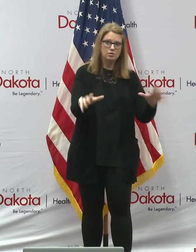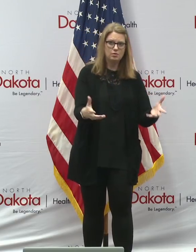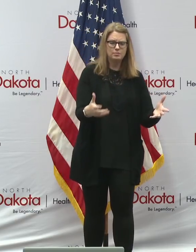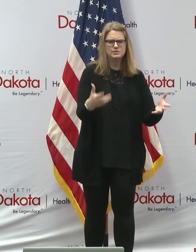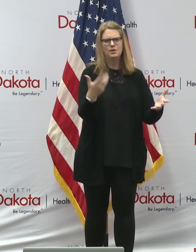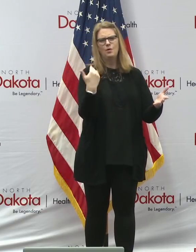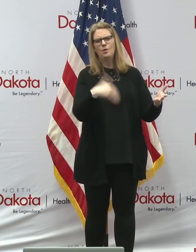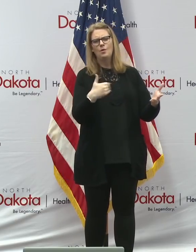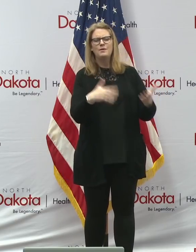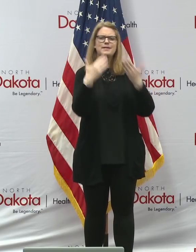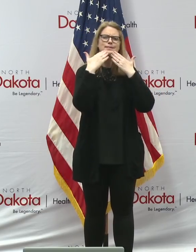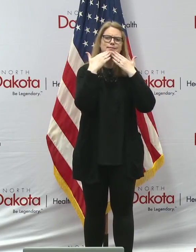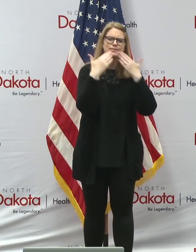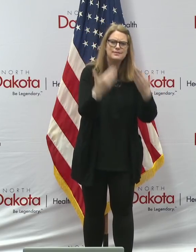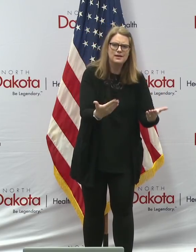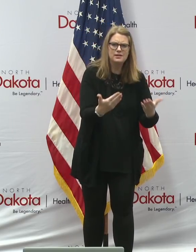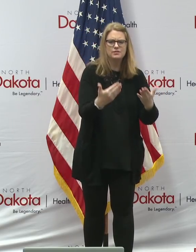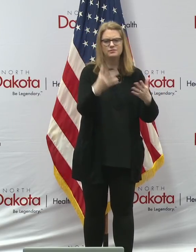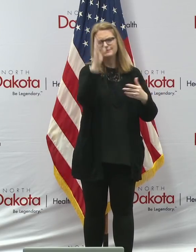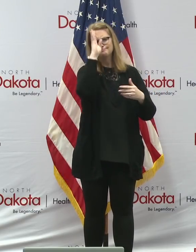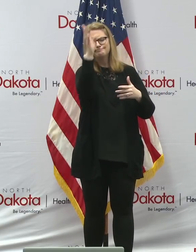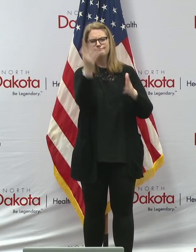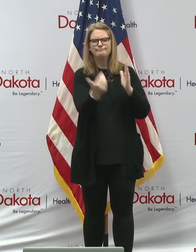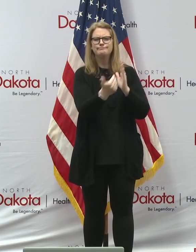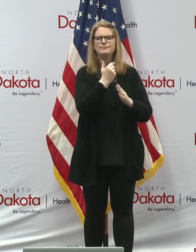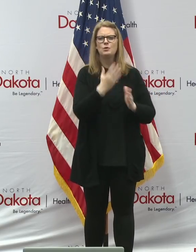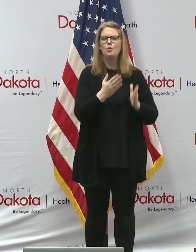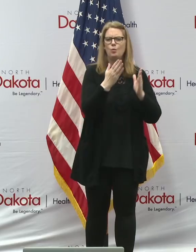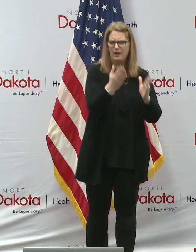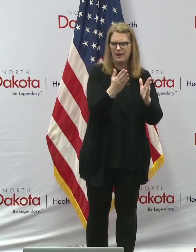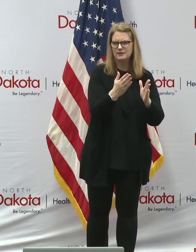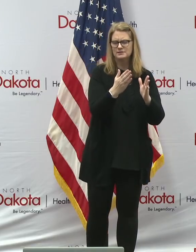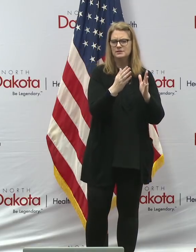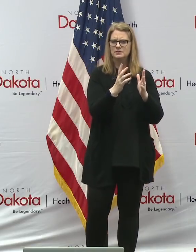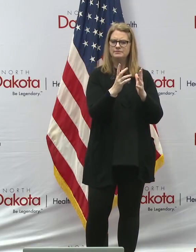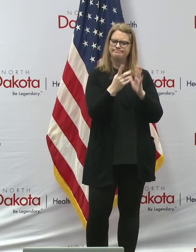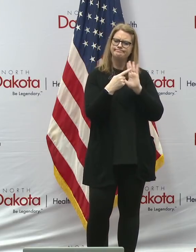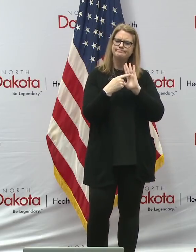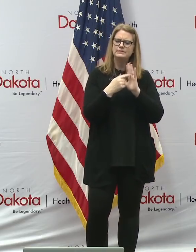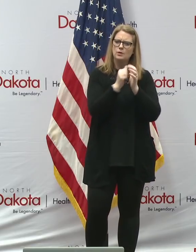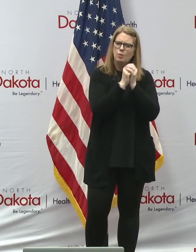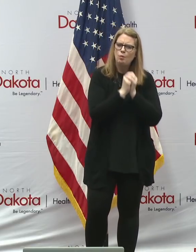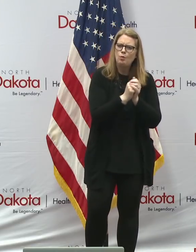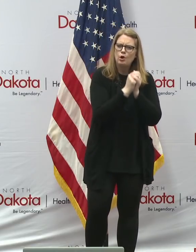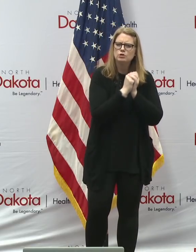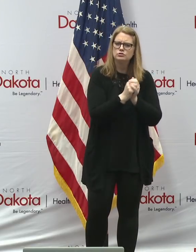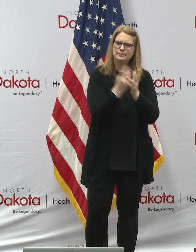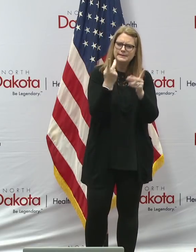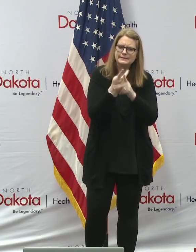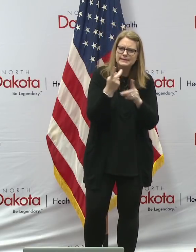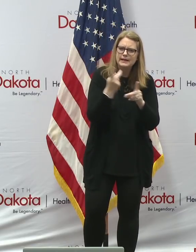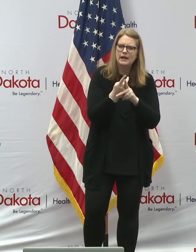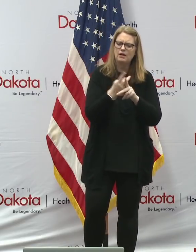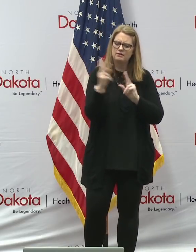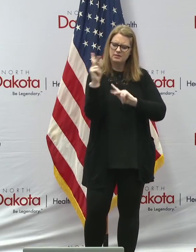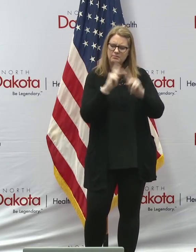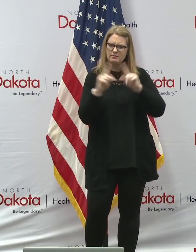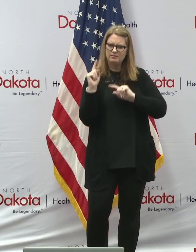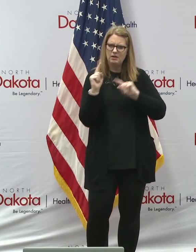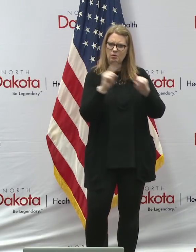faith-based leaders that have found ways to continue to look after the spiritual health of their congregation,